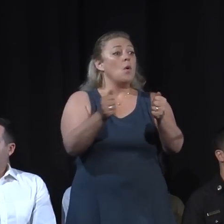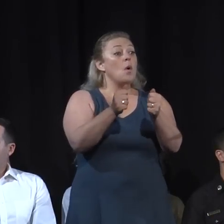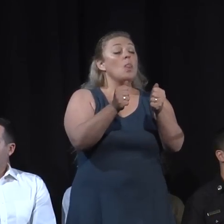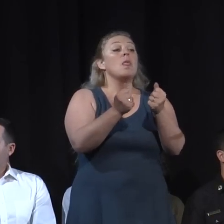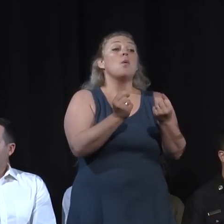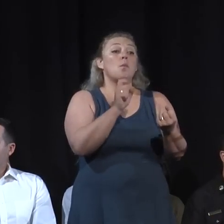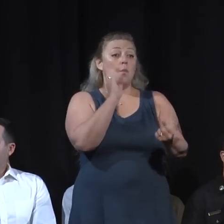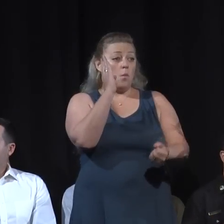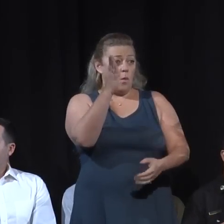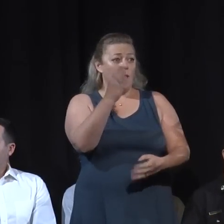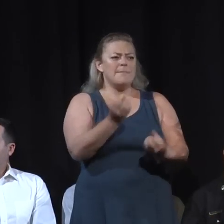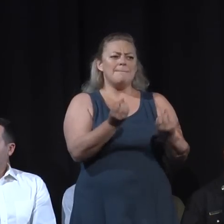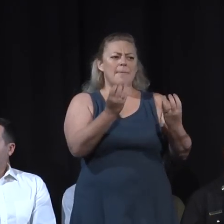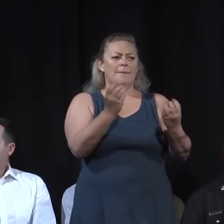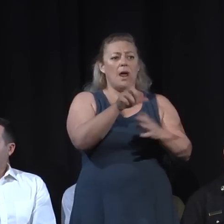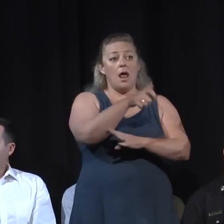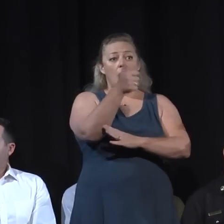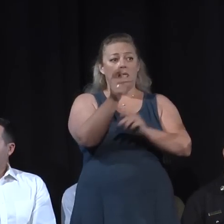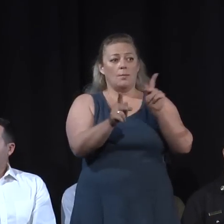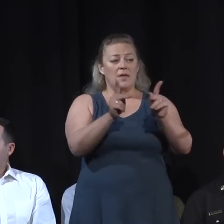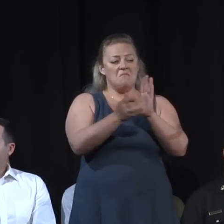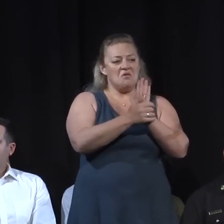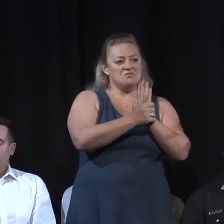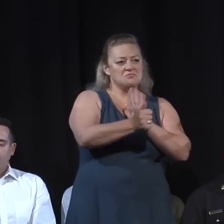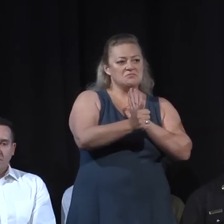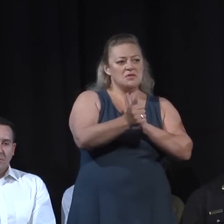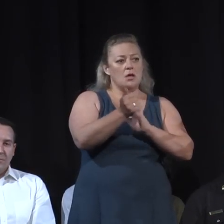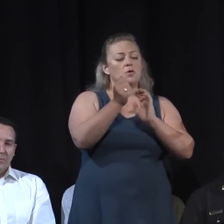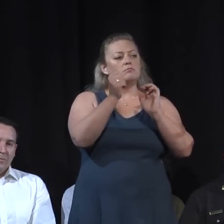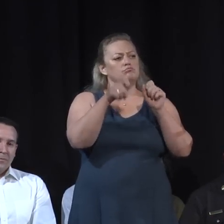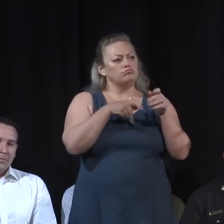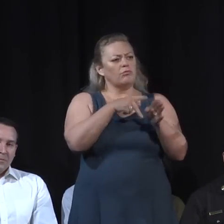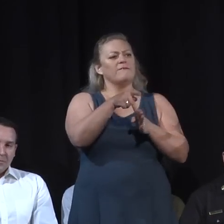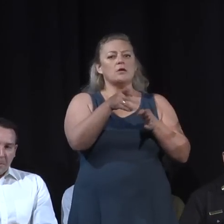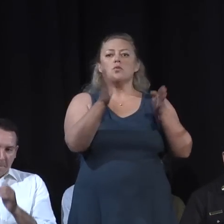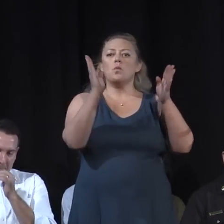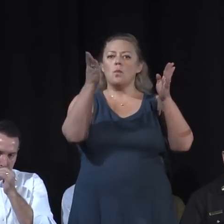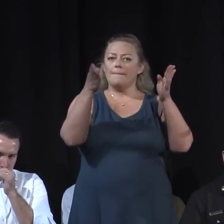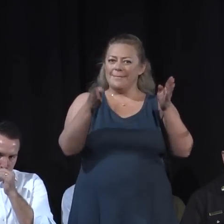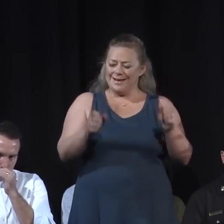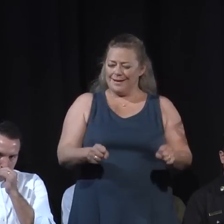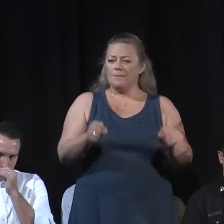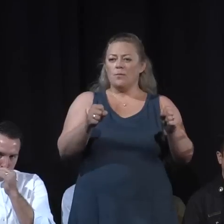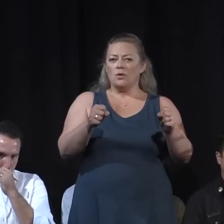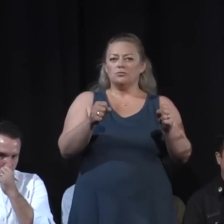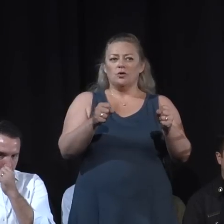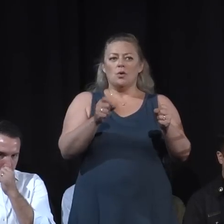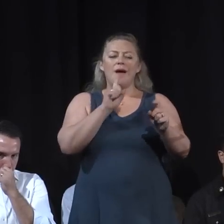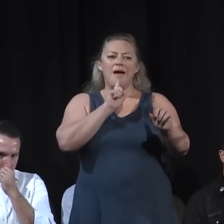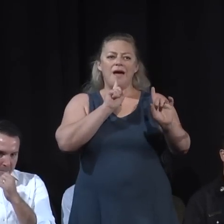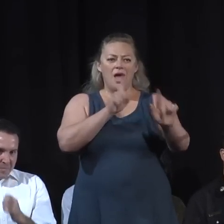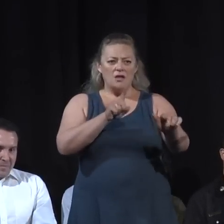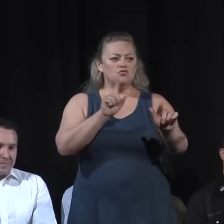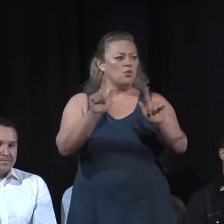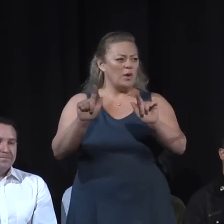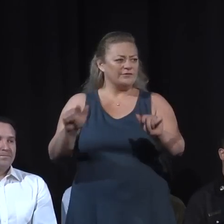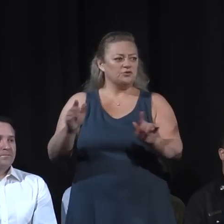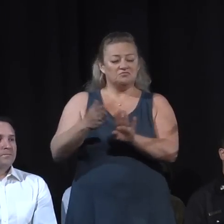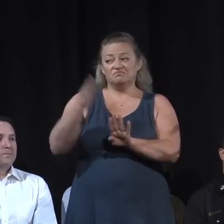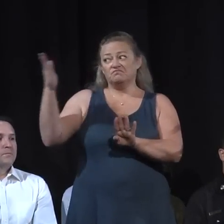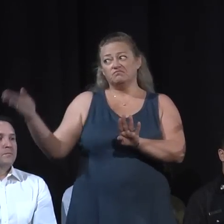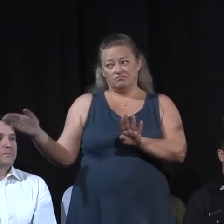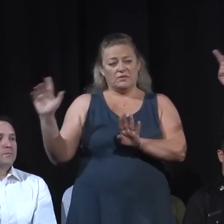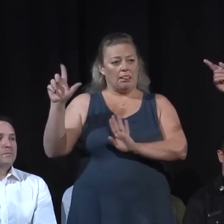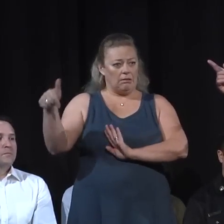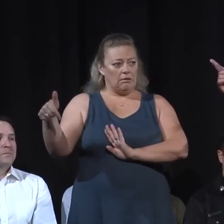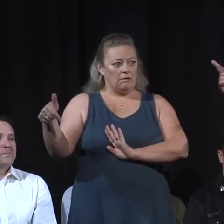answer all of your direct questions and to tell you what we know today. And then by the end of this week, our intention is to have what we're going to call a local assistance center set up. And